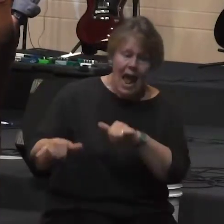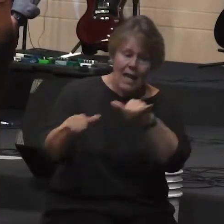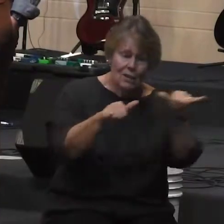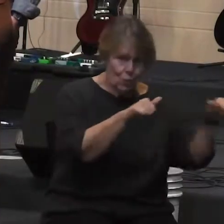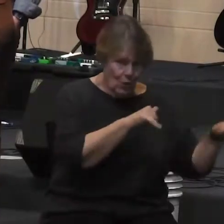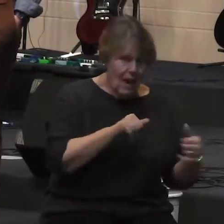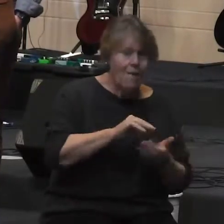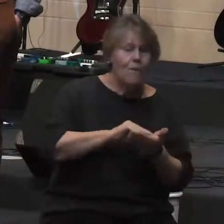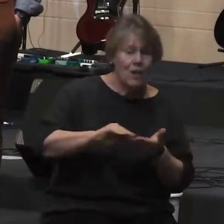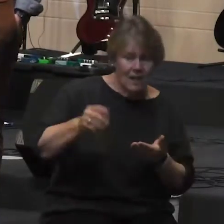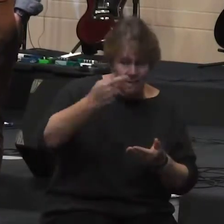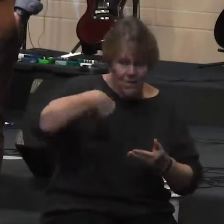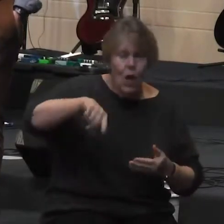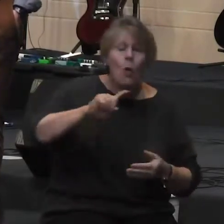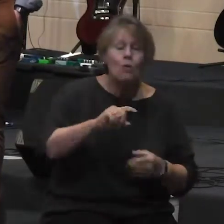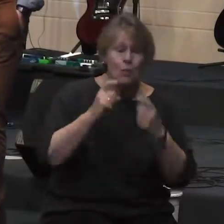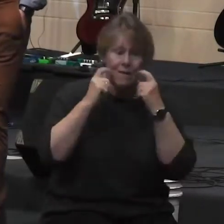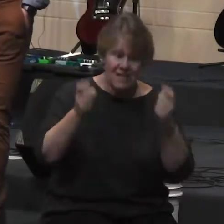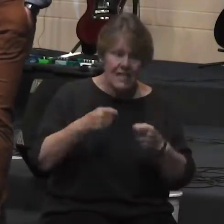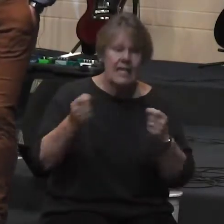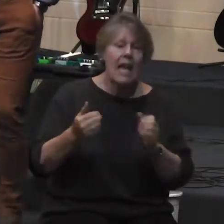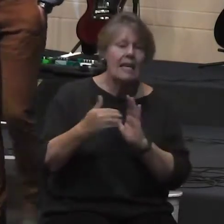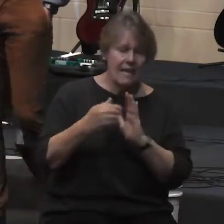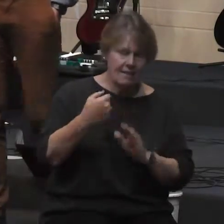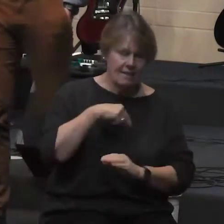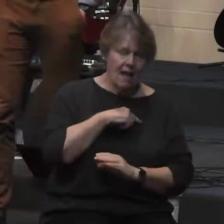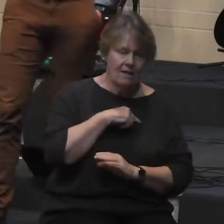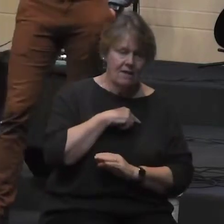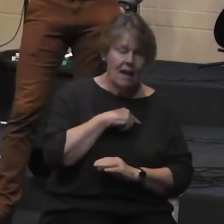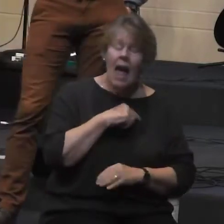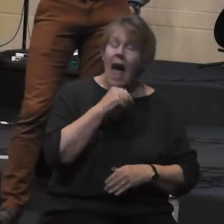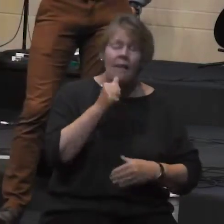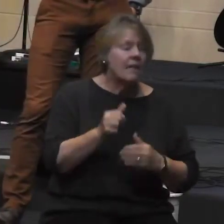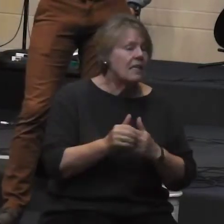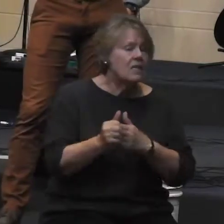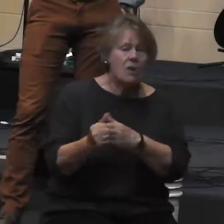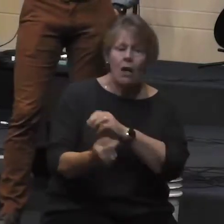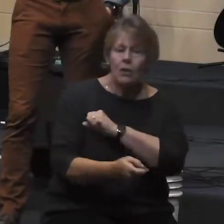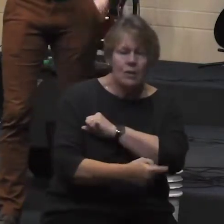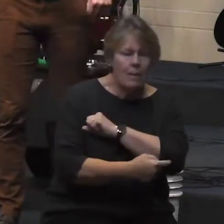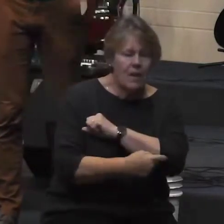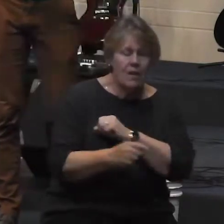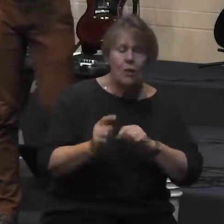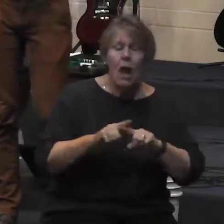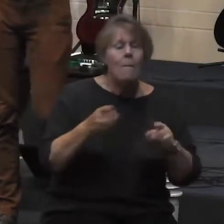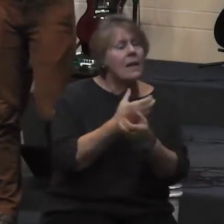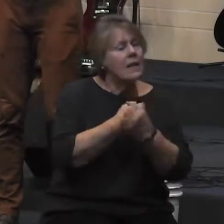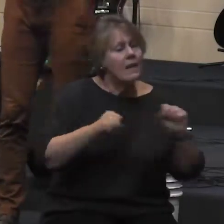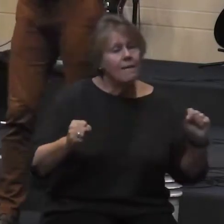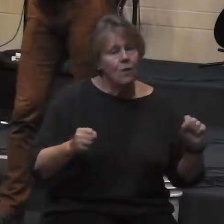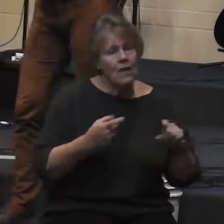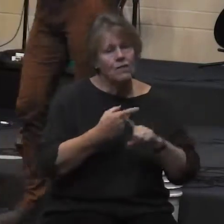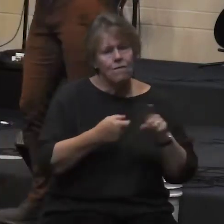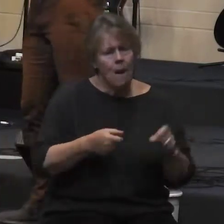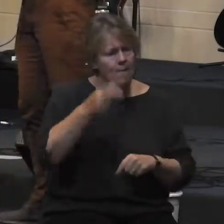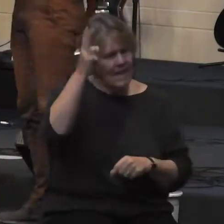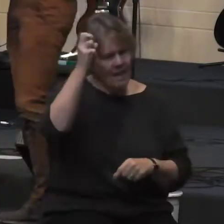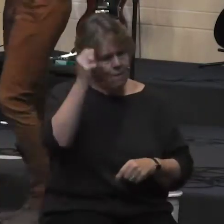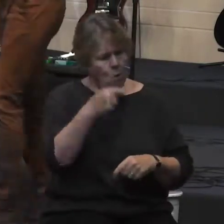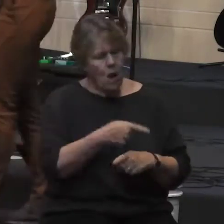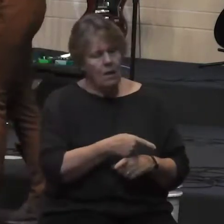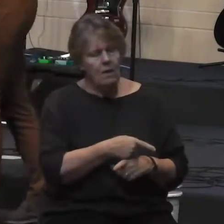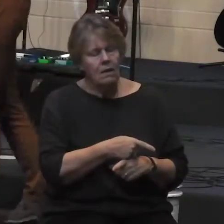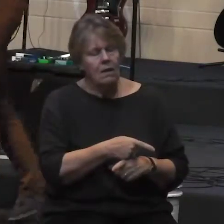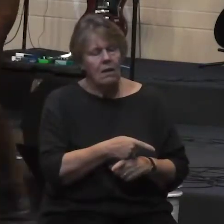our debtors. And lead us not into temptation but deliver us from the evil one. So,